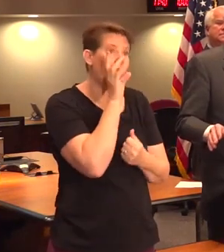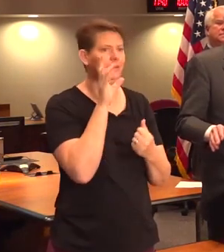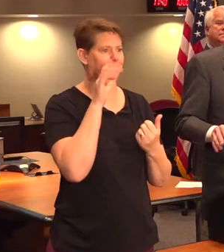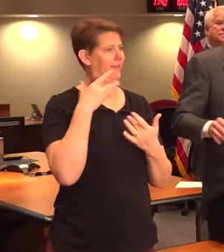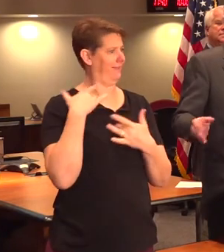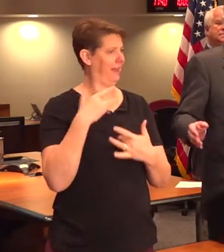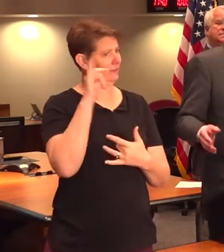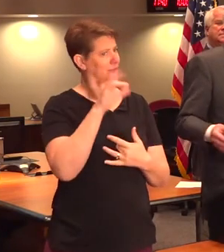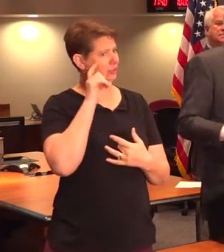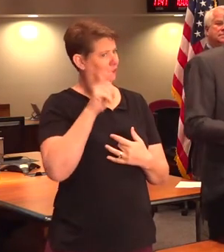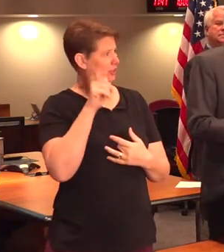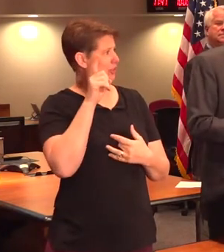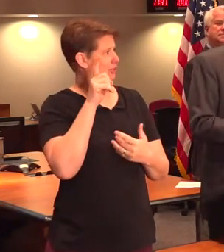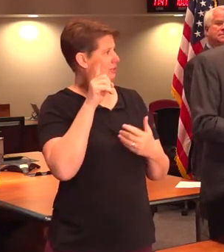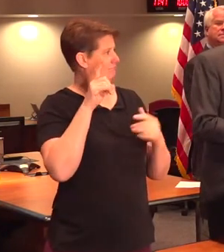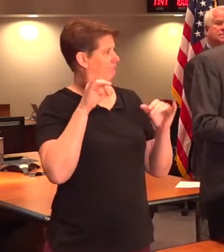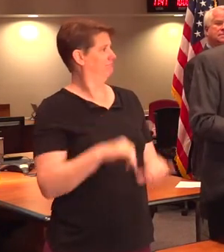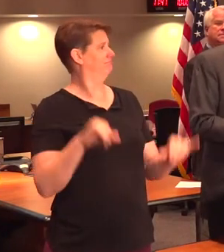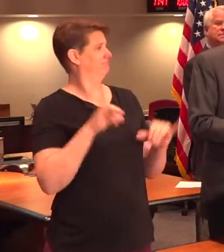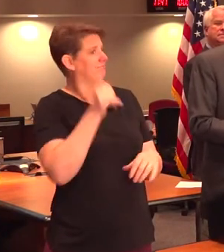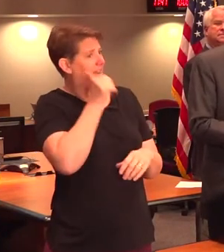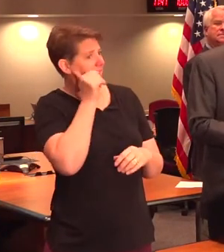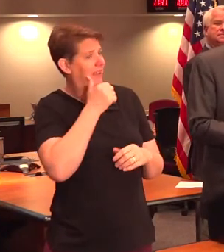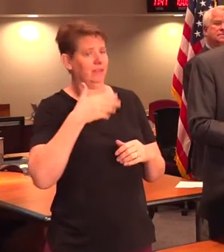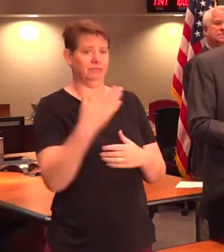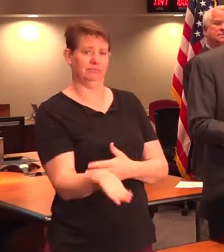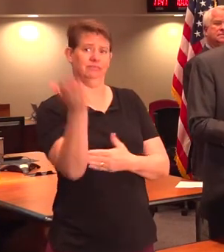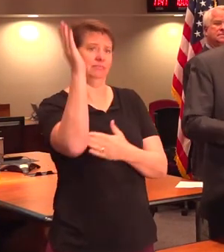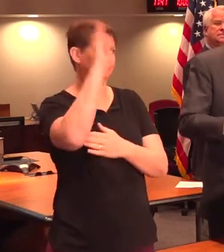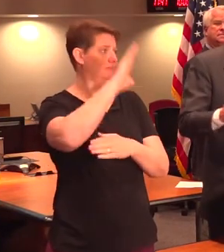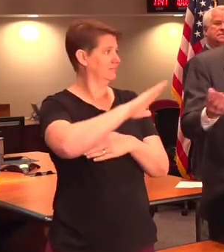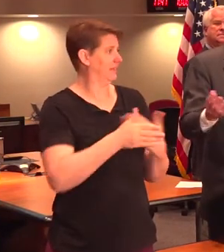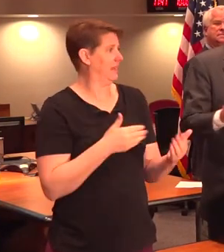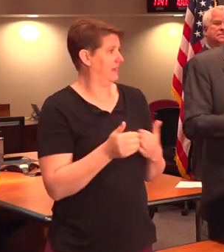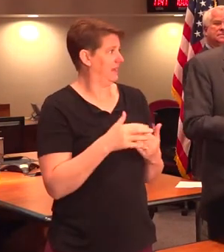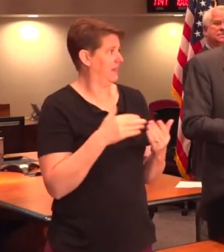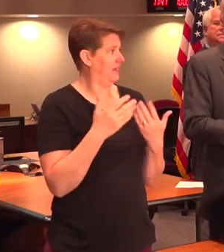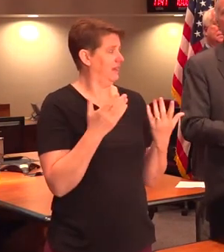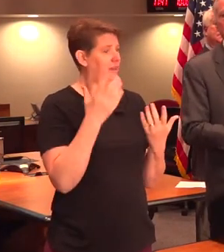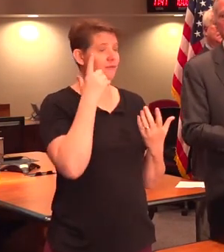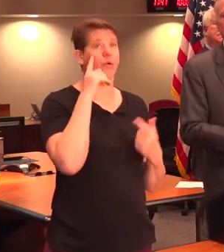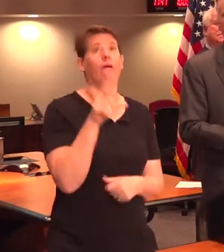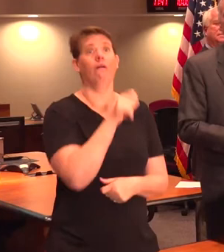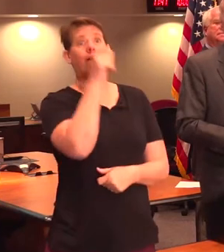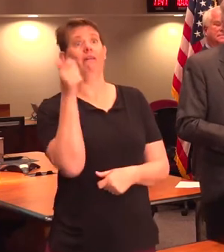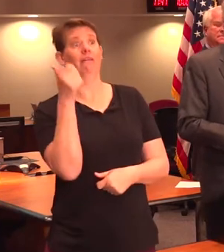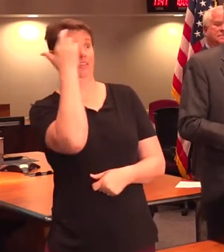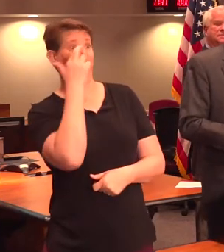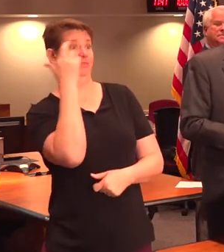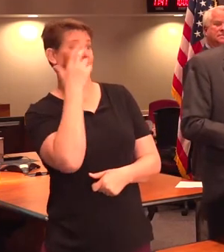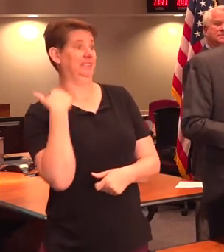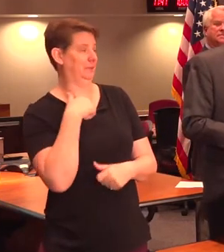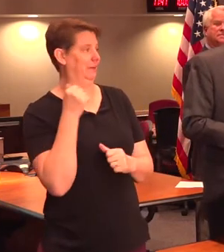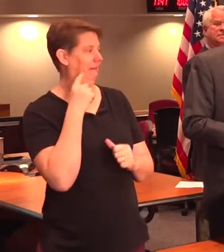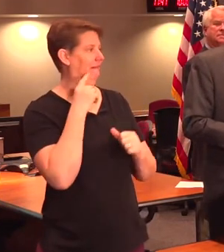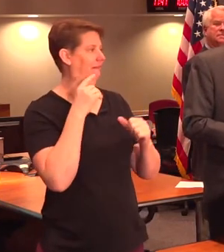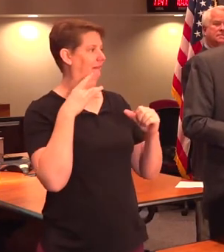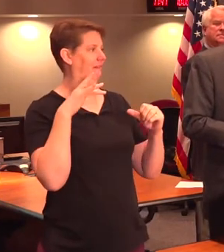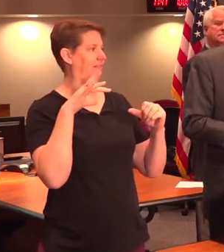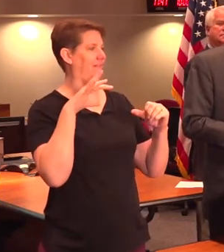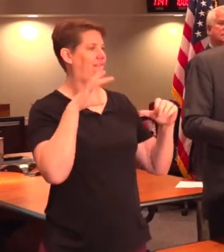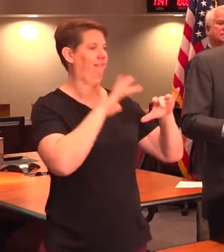ought to be doing that. We all ought to be doing that several times a day anyway because of other things that we can catch.